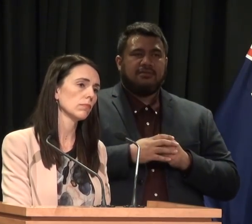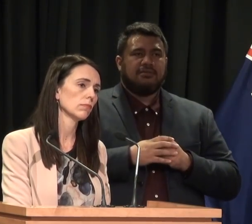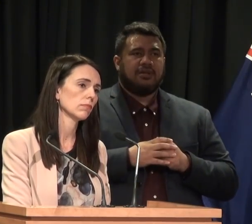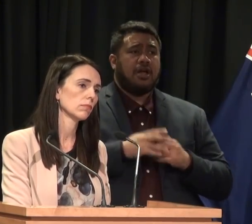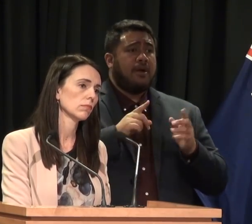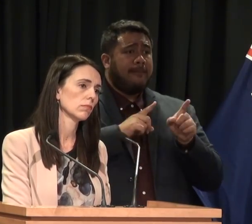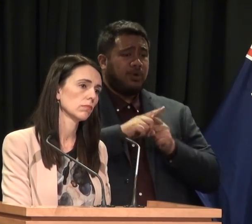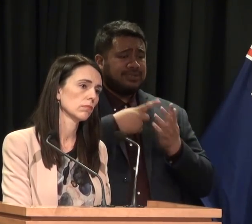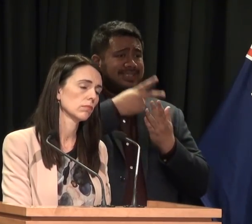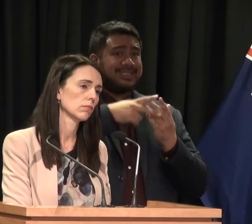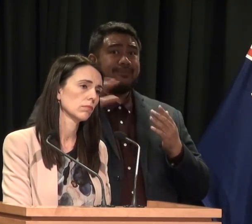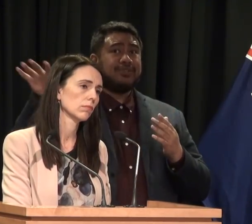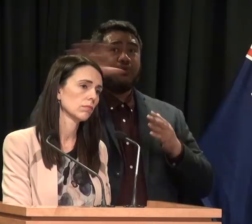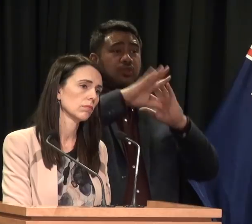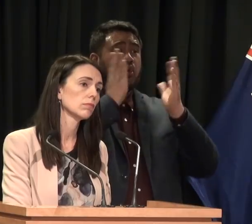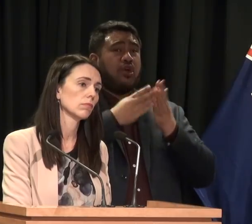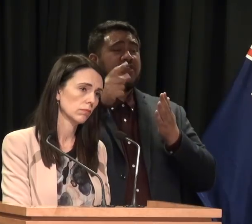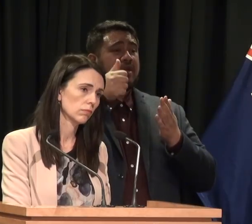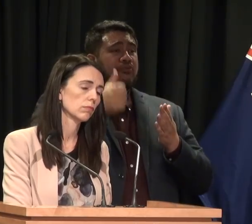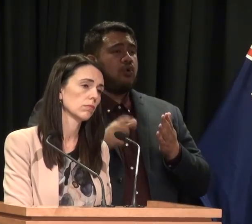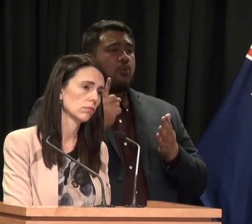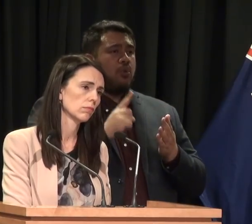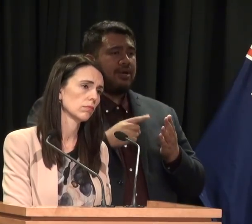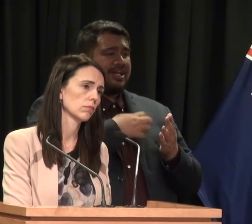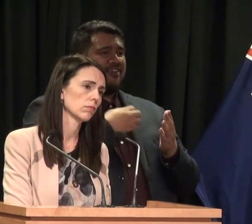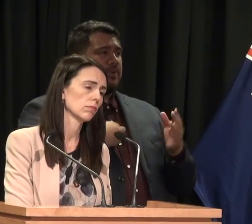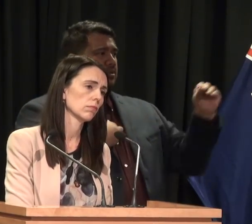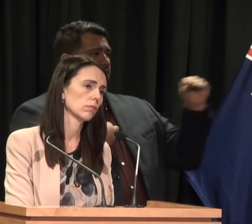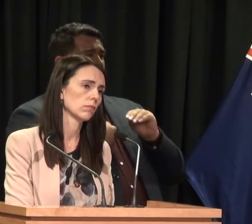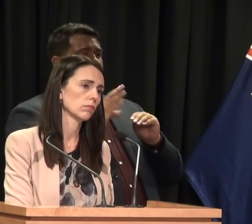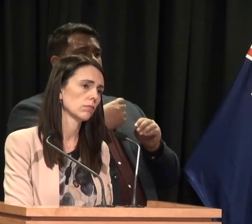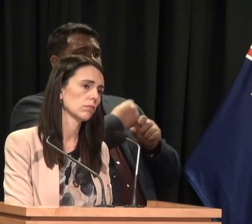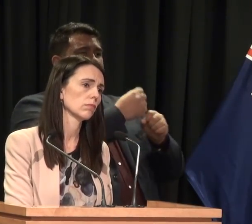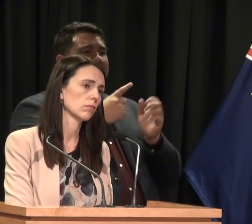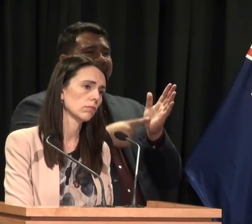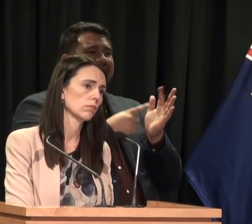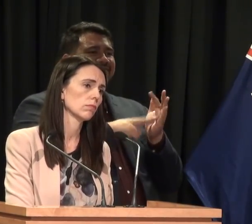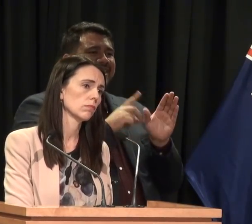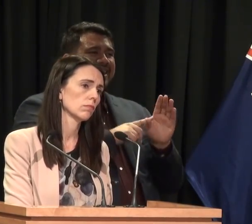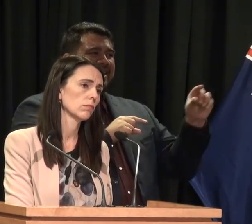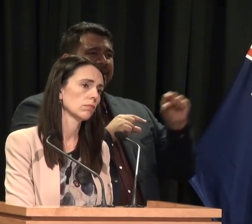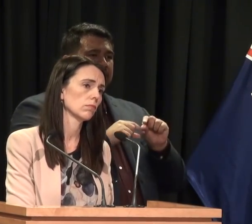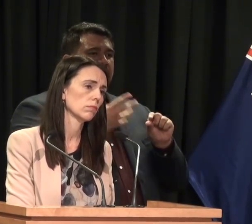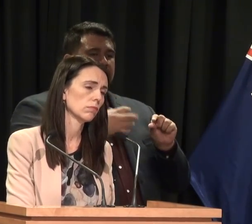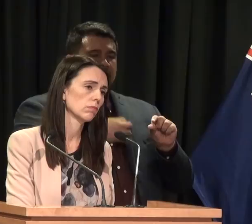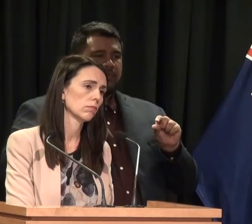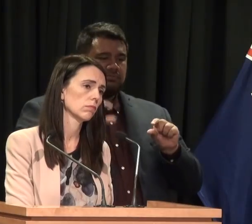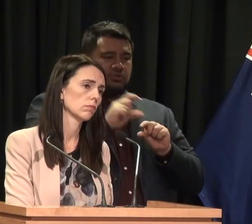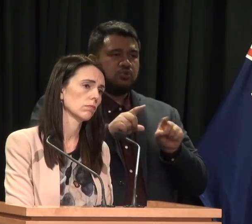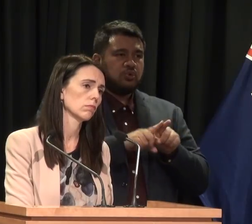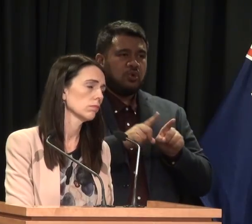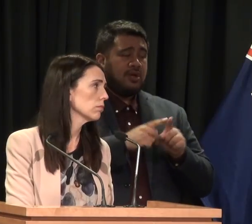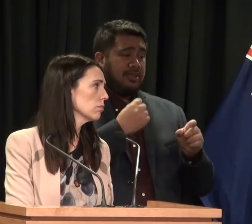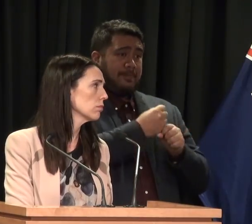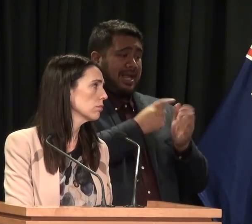schemes around the world rely on a bank levy supported by government intervention as required and that bank levy is